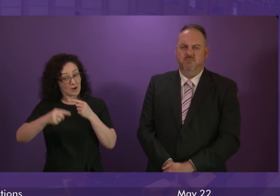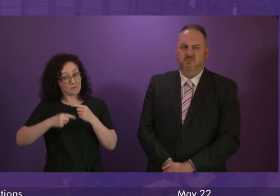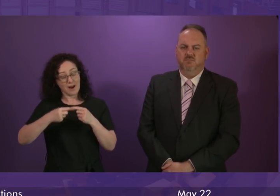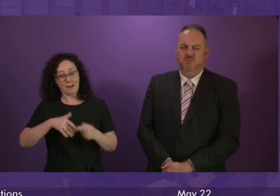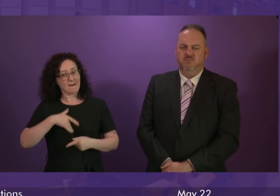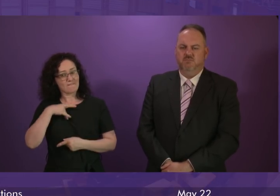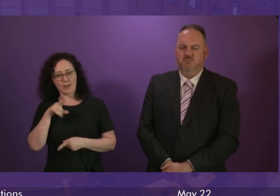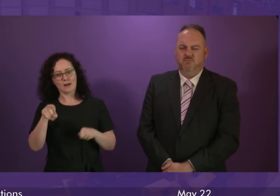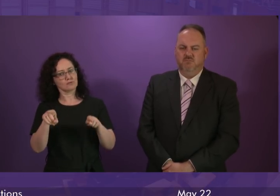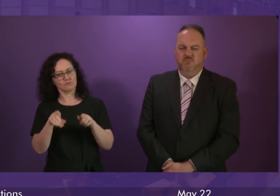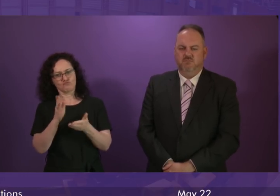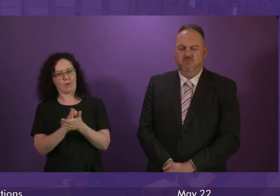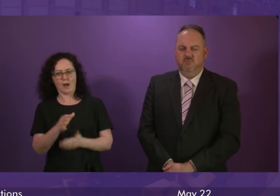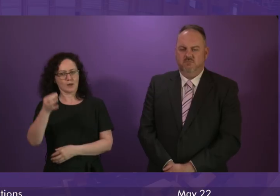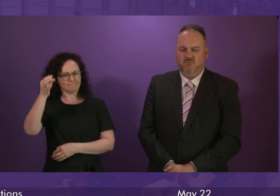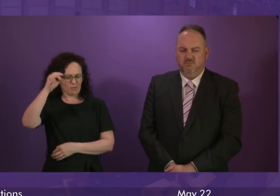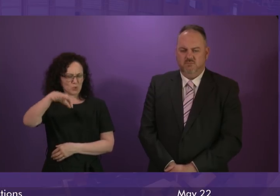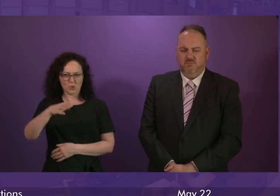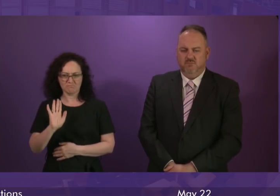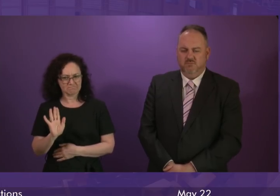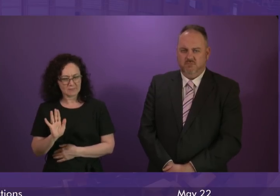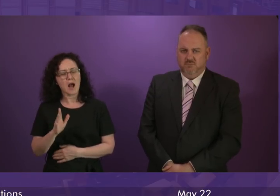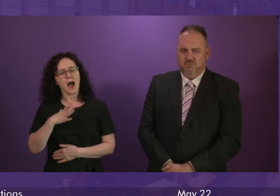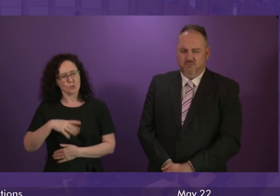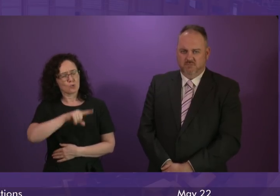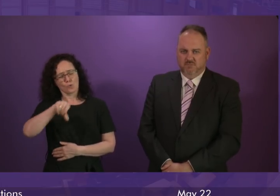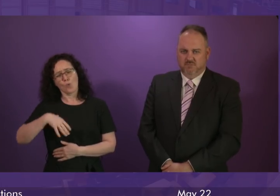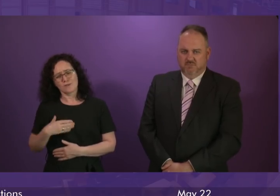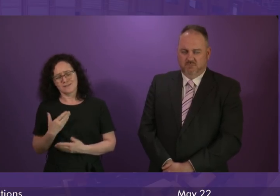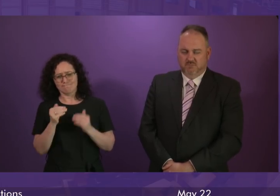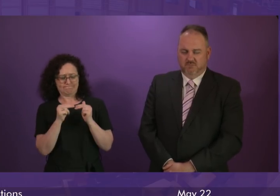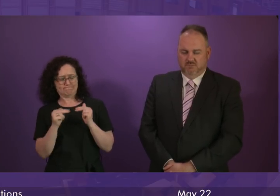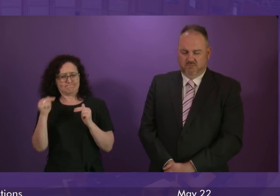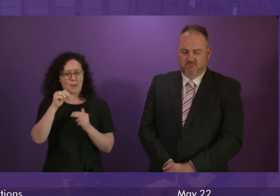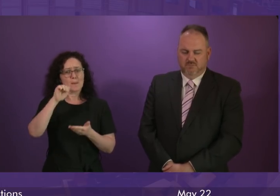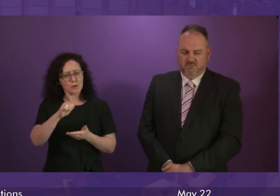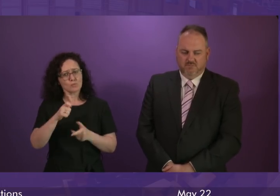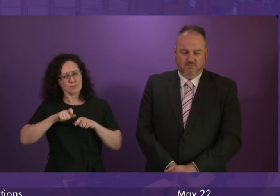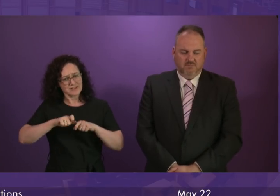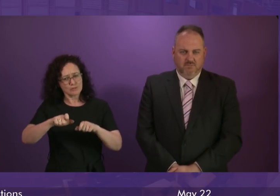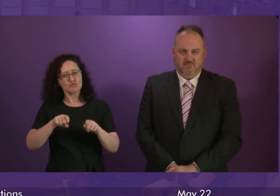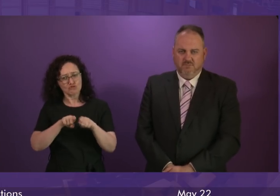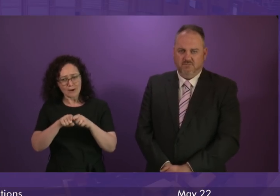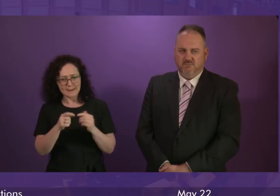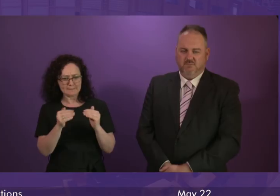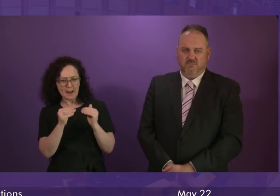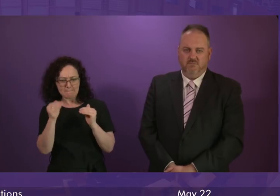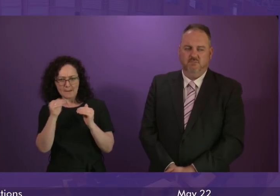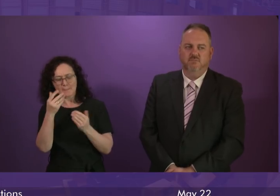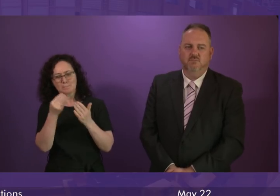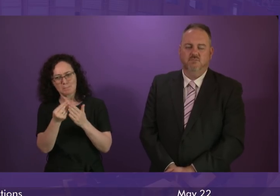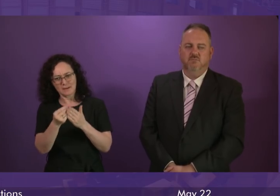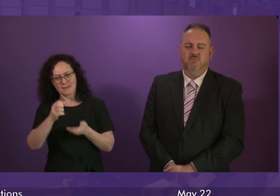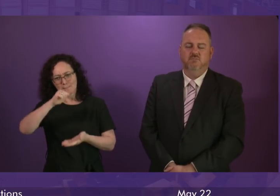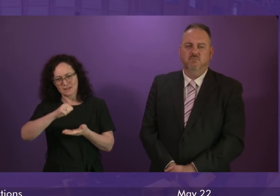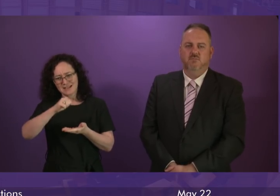do understand that many people want to see that increase and we will continue to work hard to increase that in light of